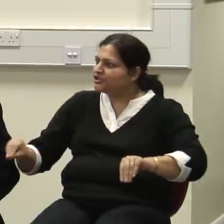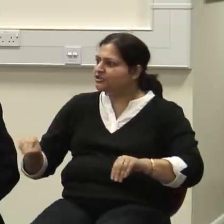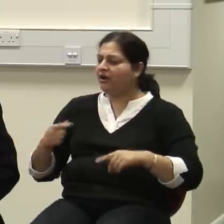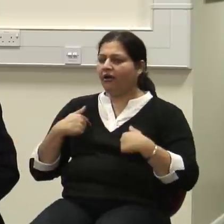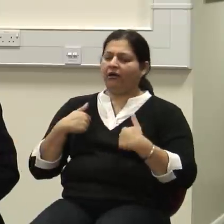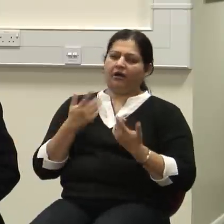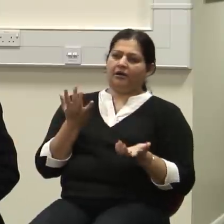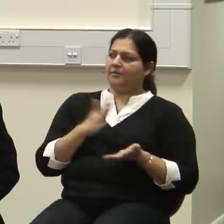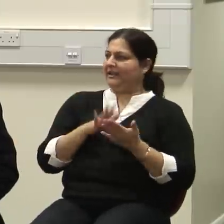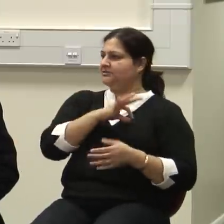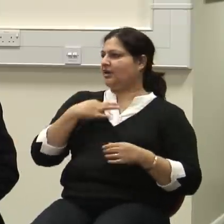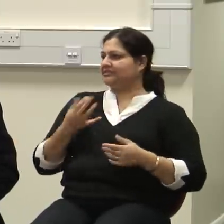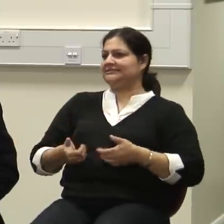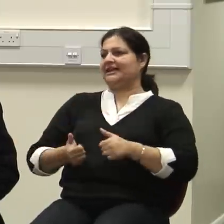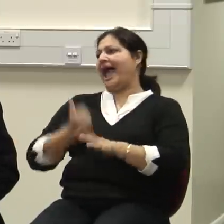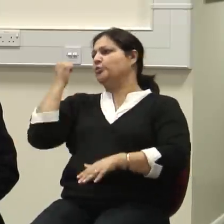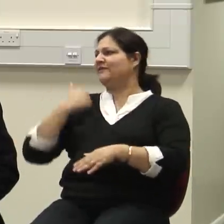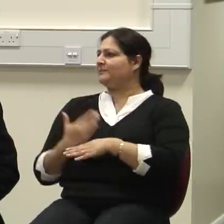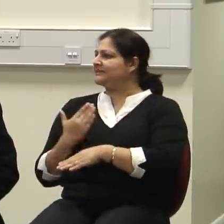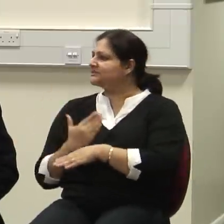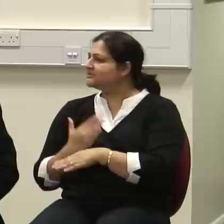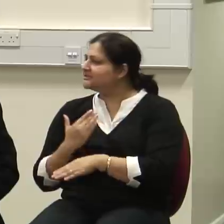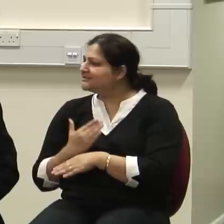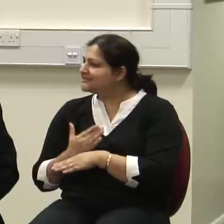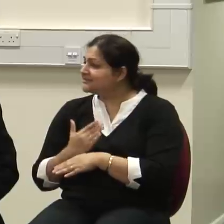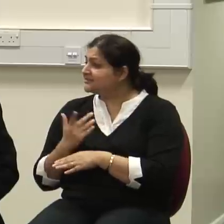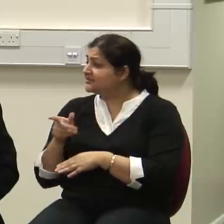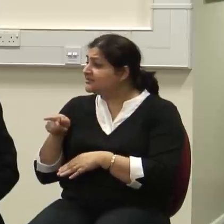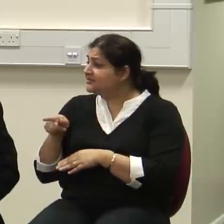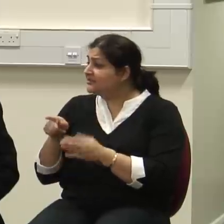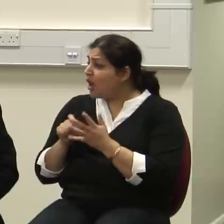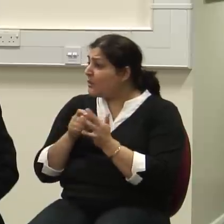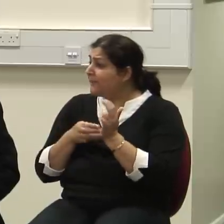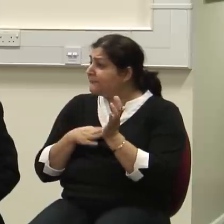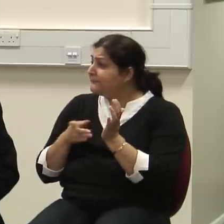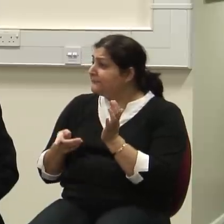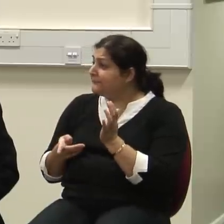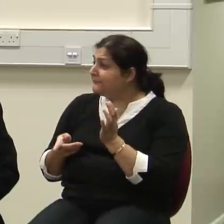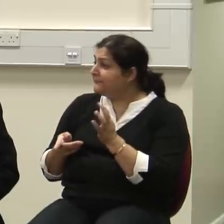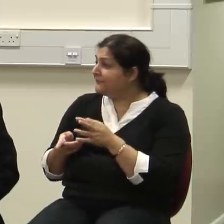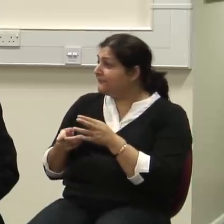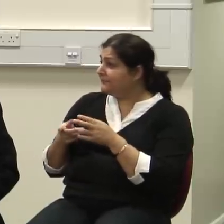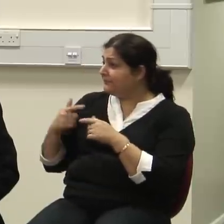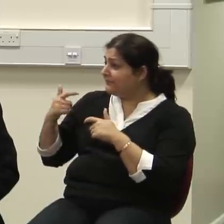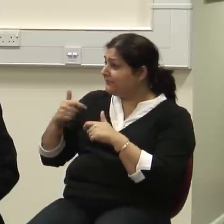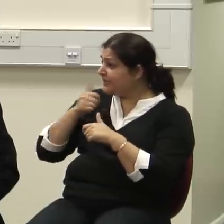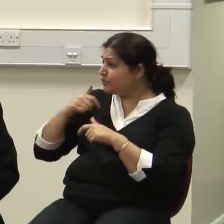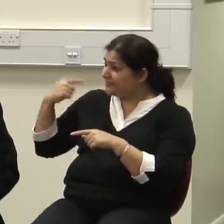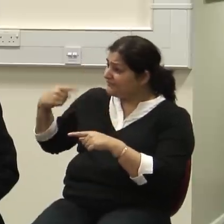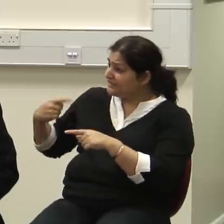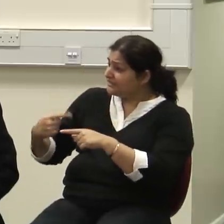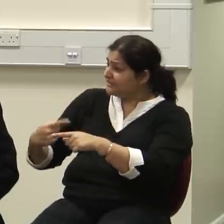tranquilizer. Opium is much less harmful. As far as anyone knows, it's been served for a long time than any of the modern psychiatric drugs.